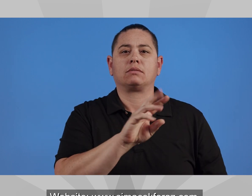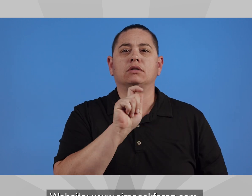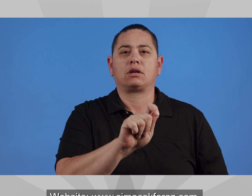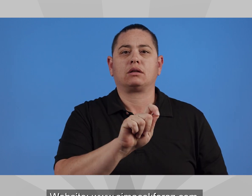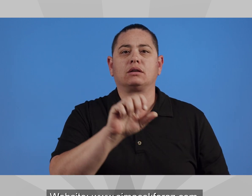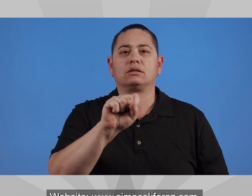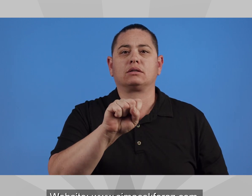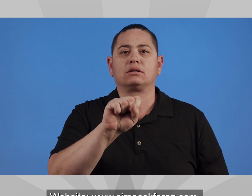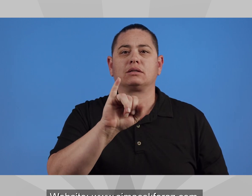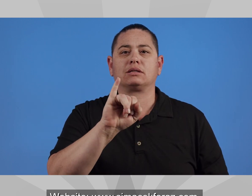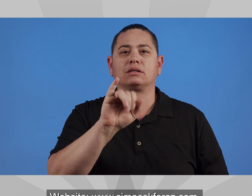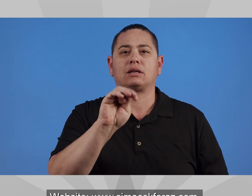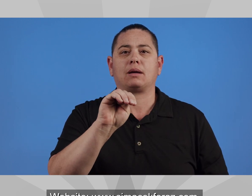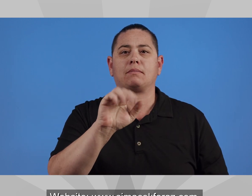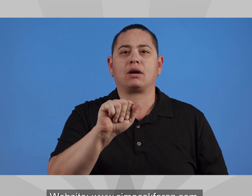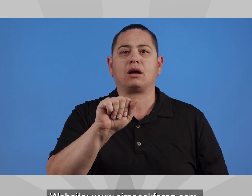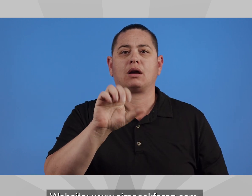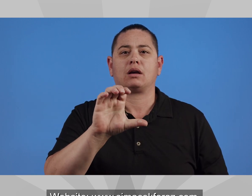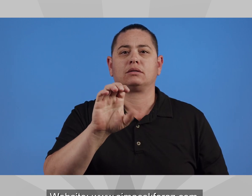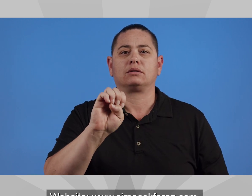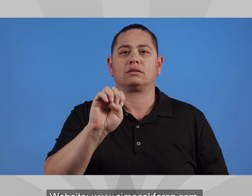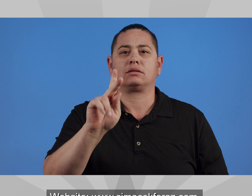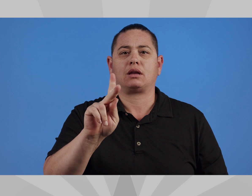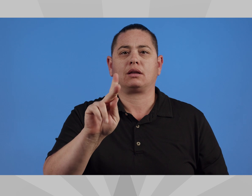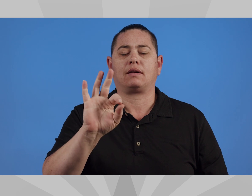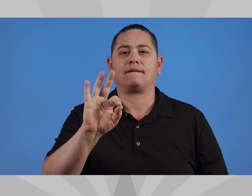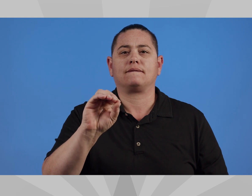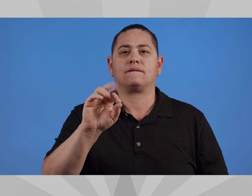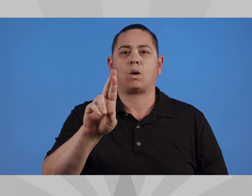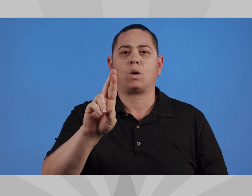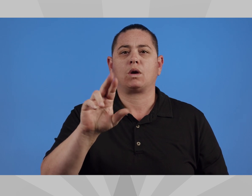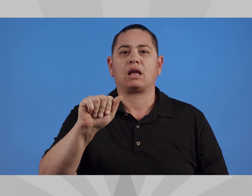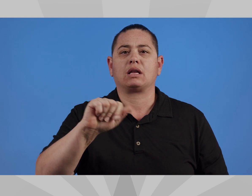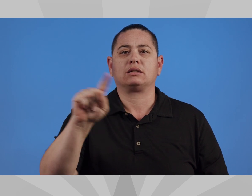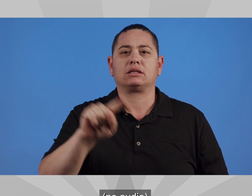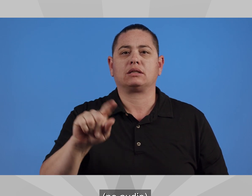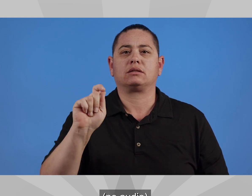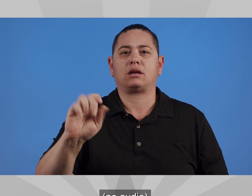Website www.simacek4az.com